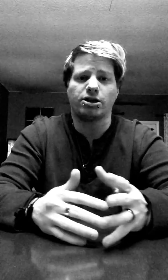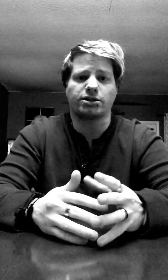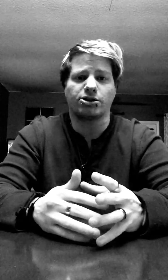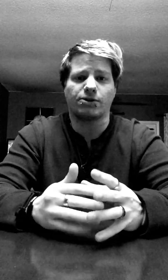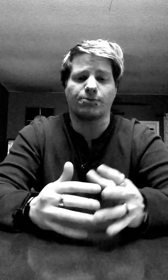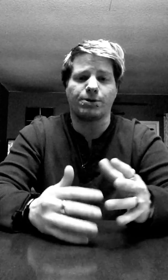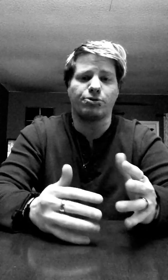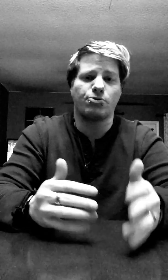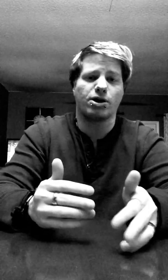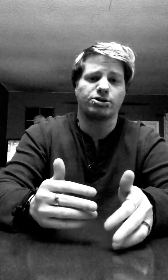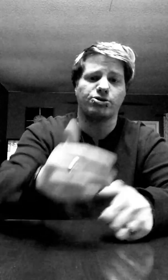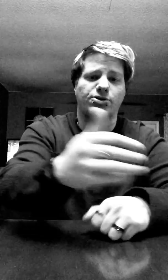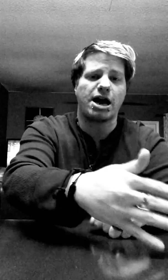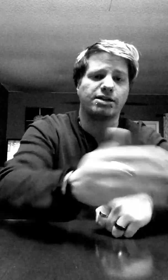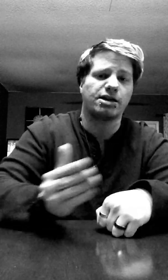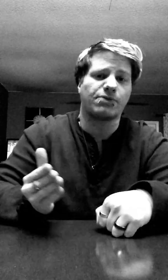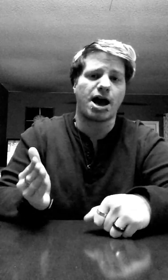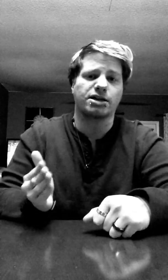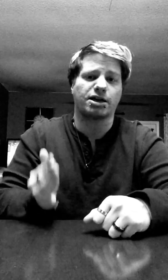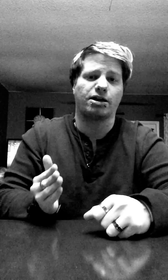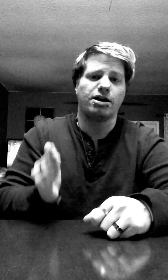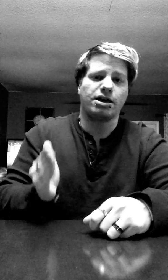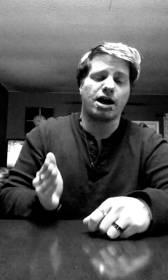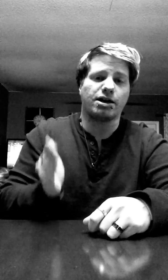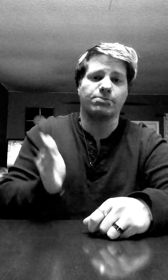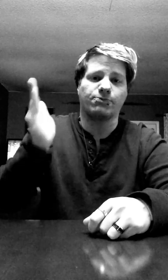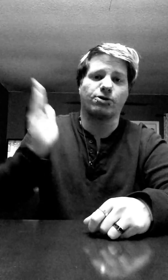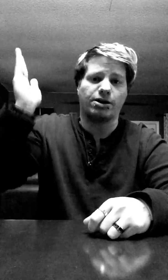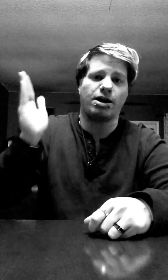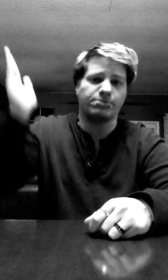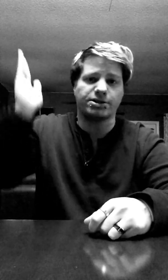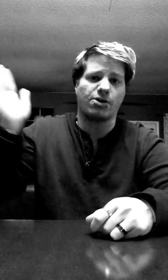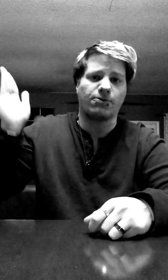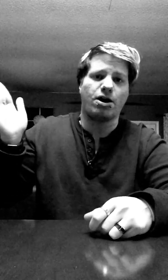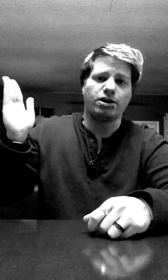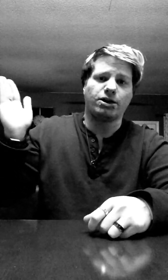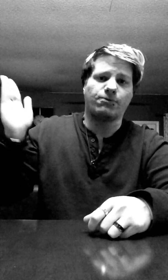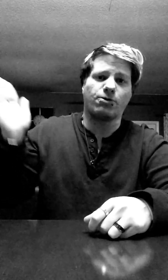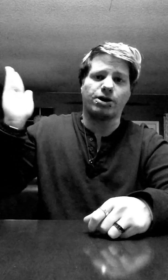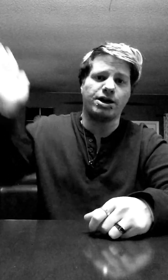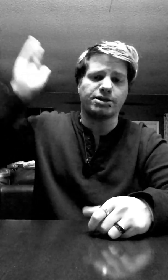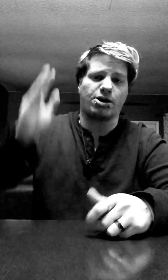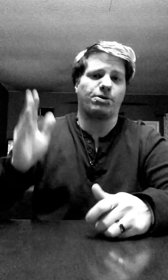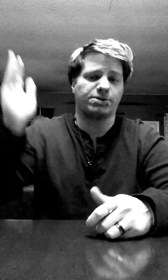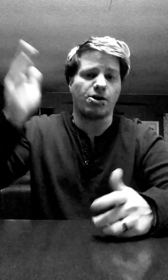clinics out there for people who want to do that. Instead of asking God, him, for, himself, for his help. Himself.